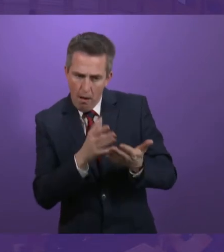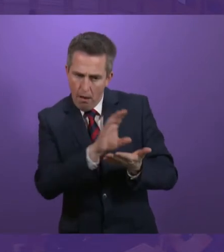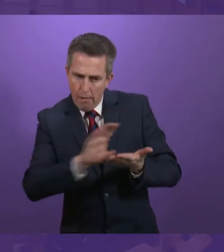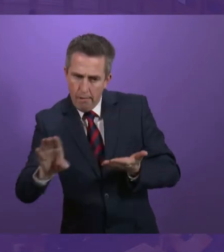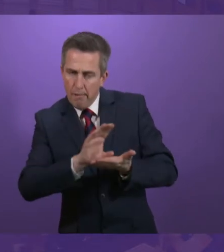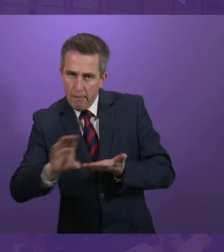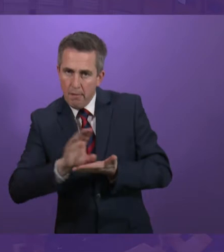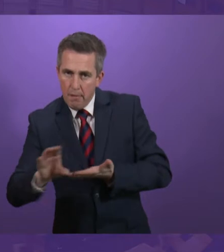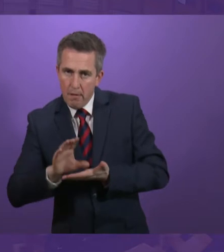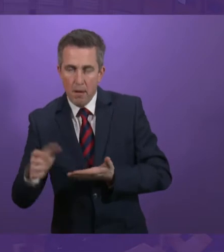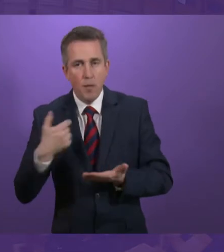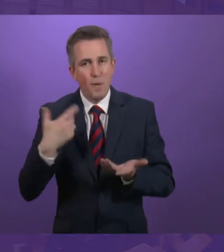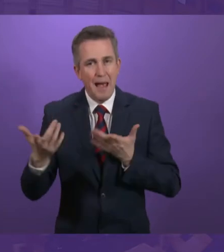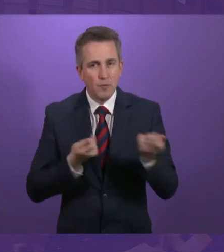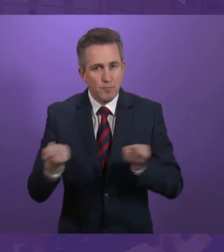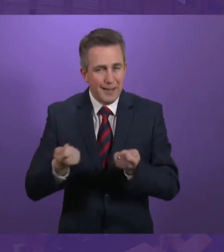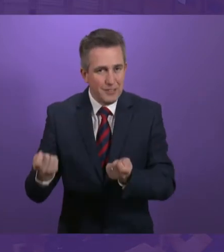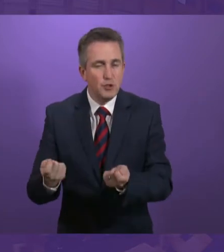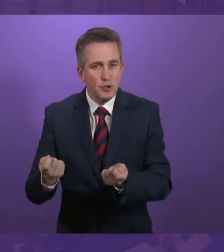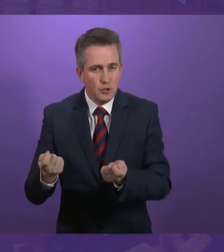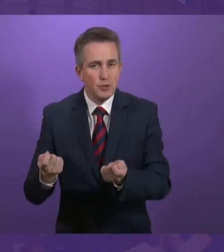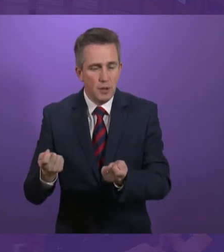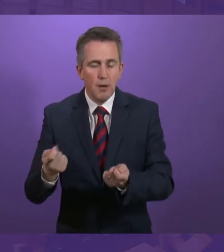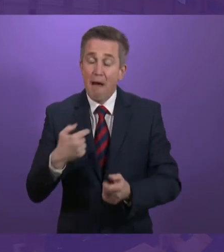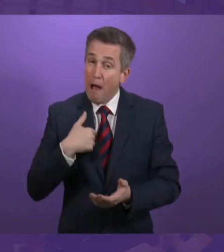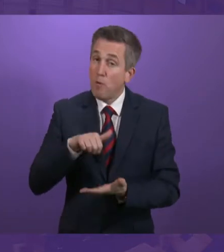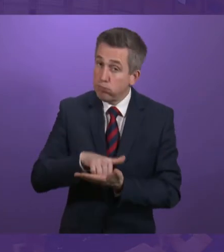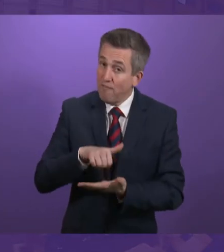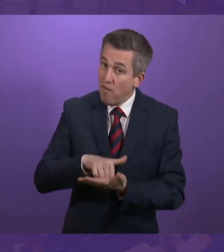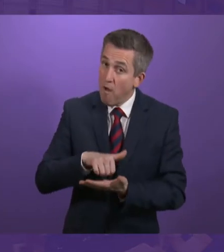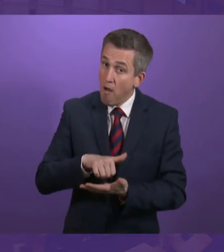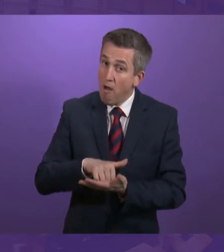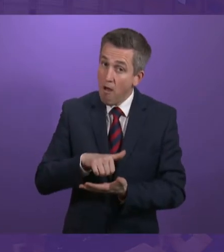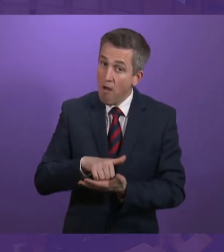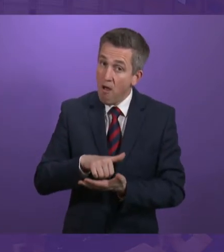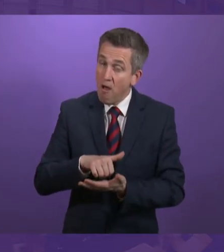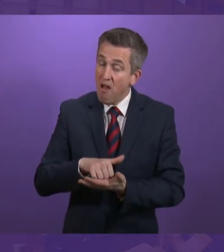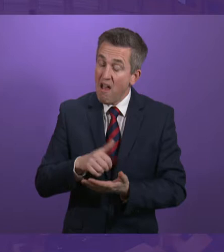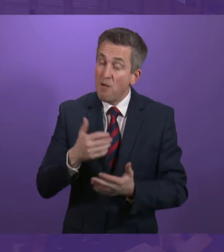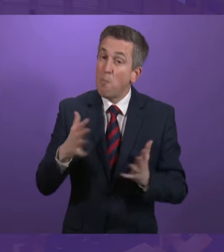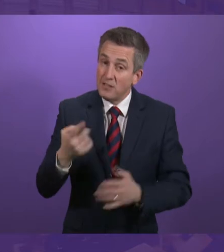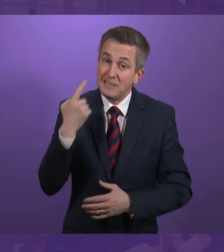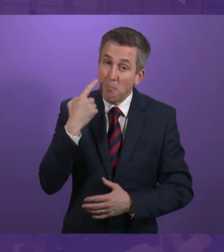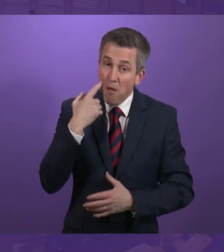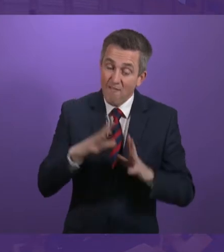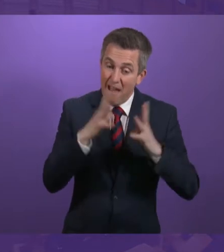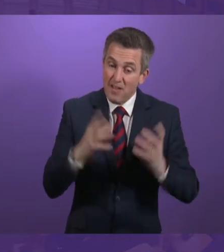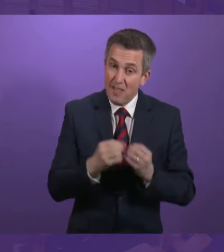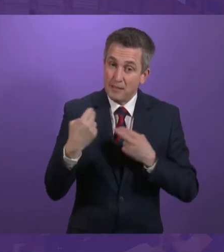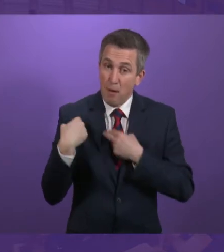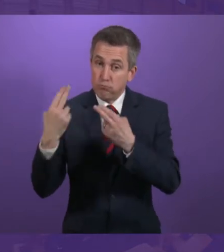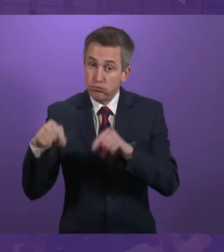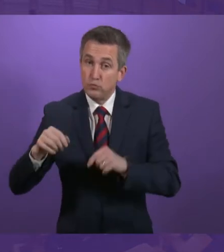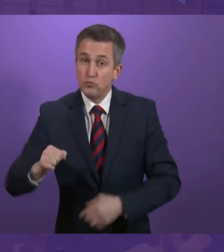from the inside out. Whilst that would have, of course, been my preference and it would arguably have been a simpler process. But what we are